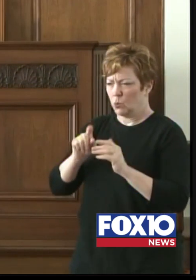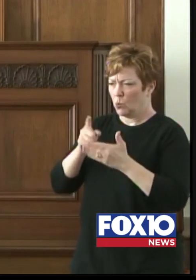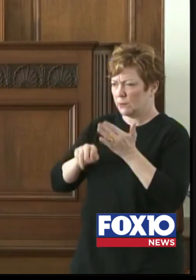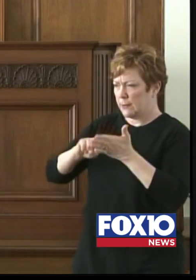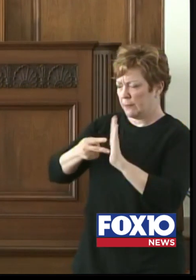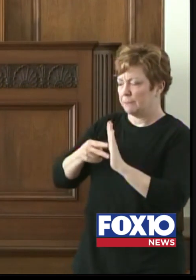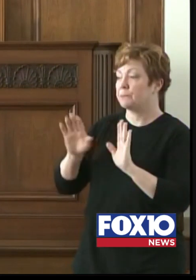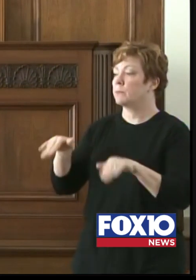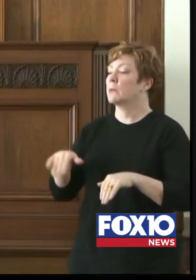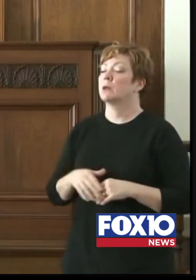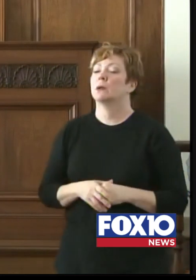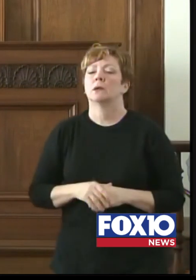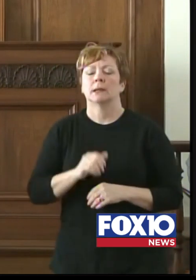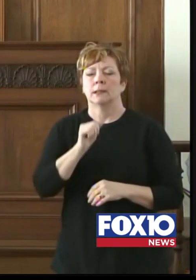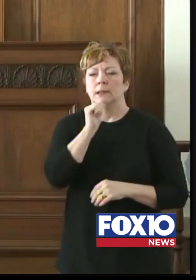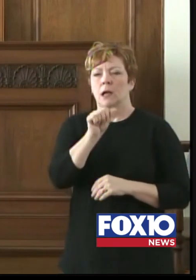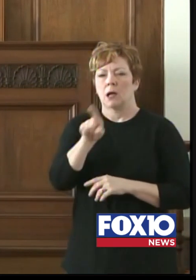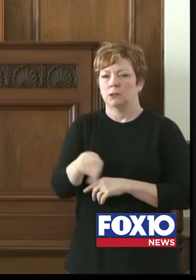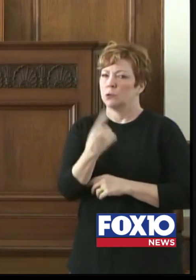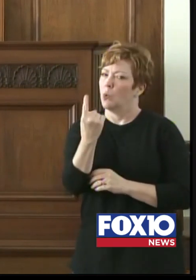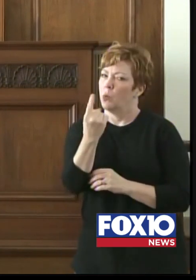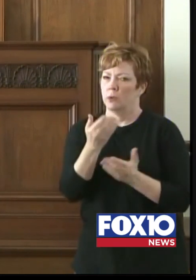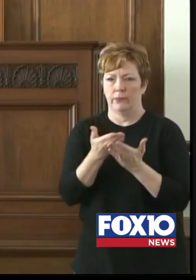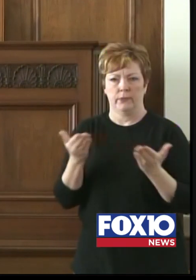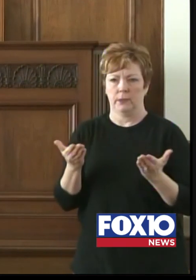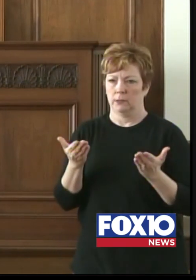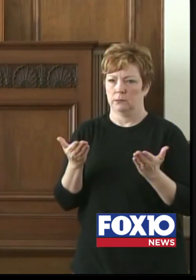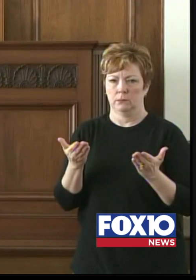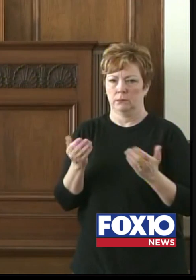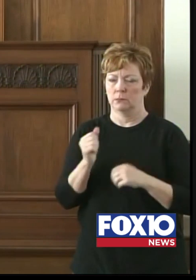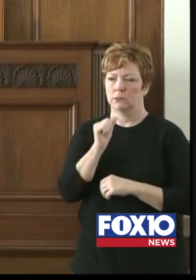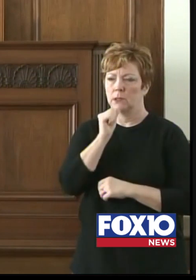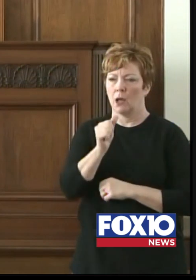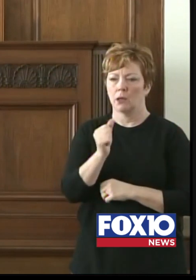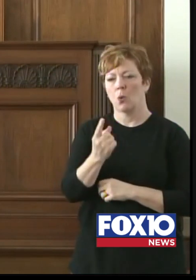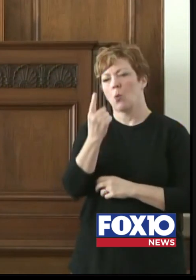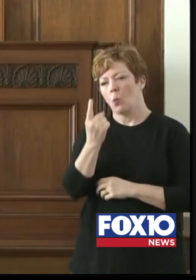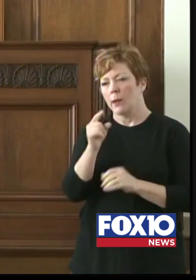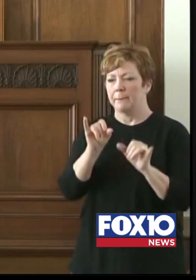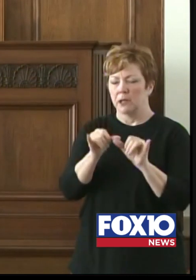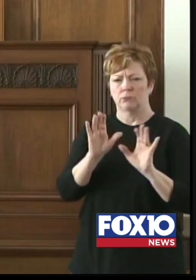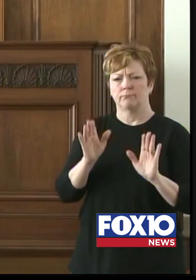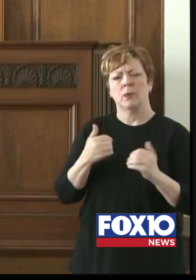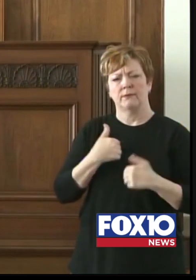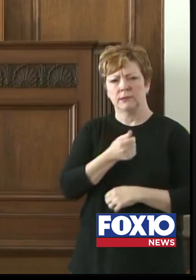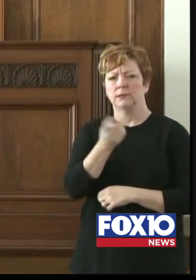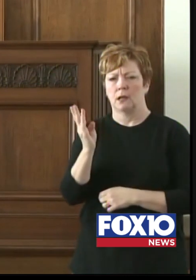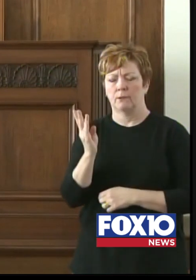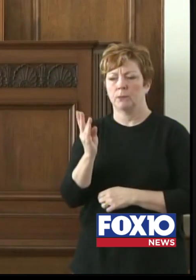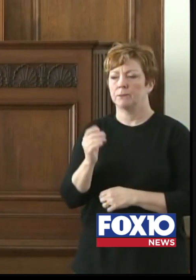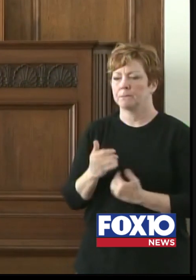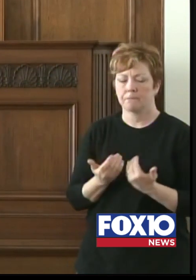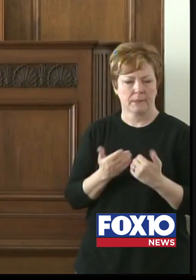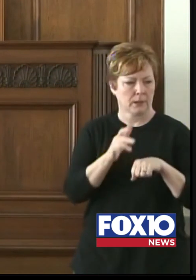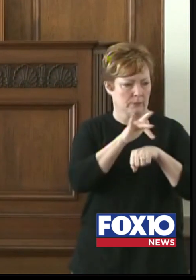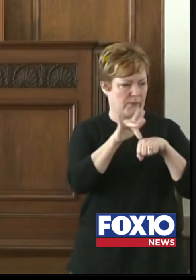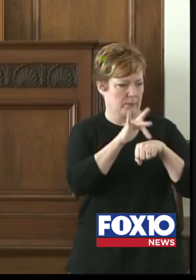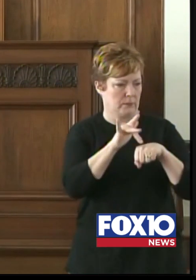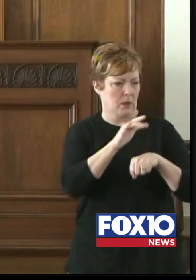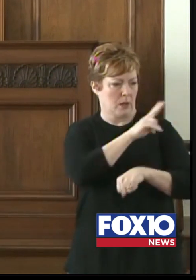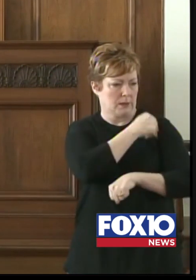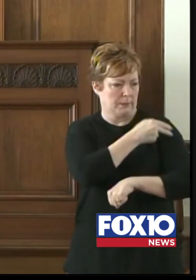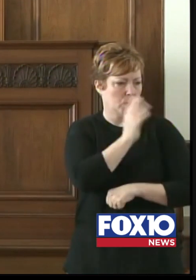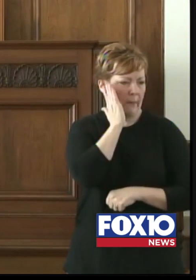criteria, not just one category of measures. So you look at vacancies of hospital beds,